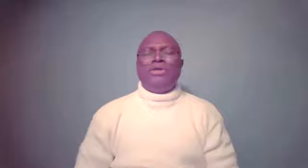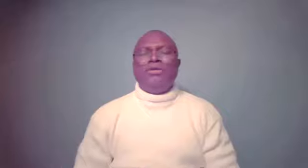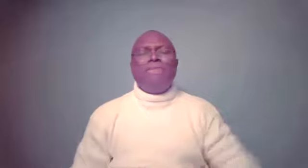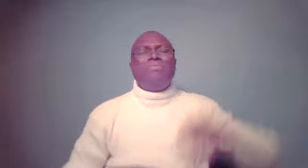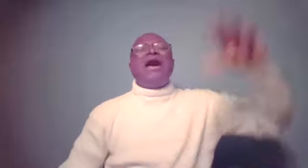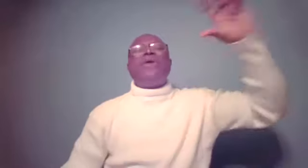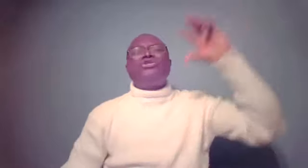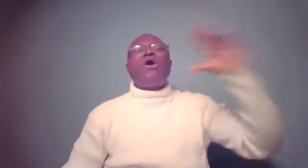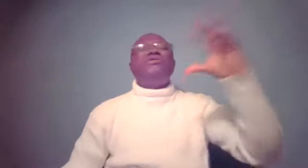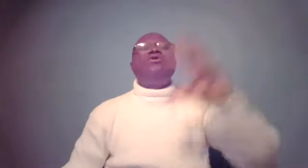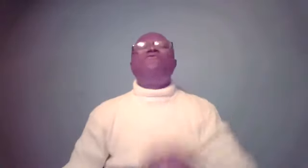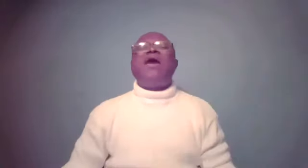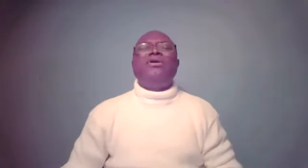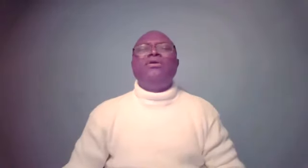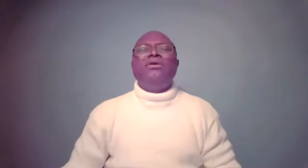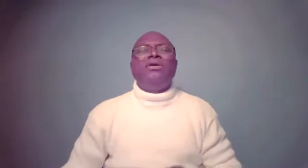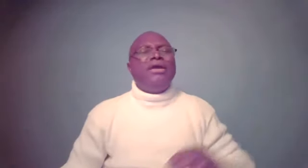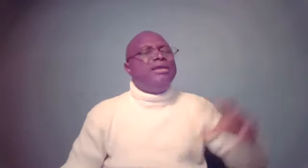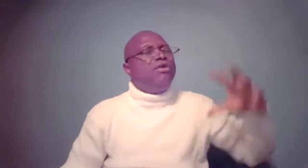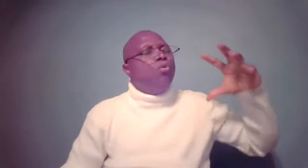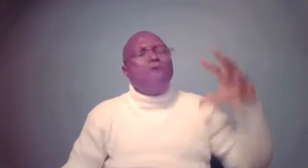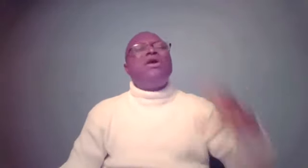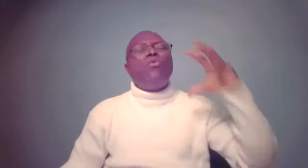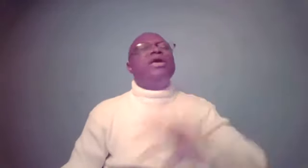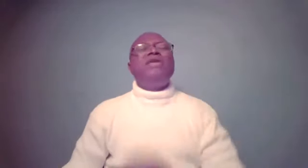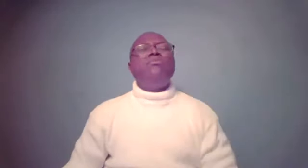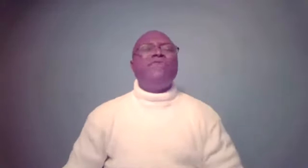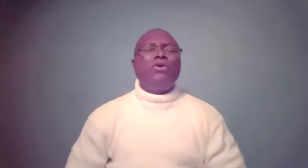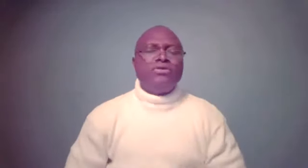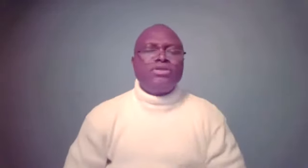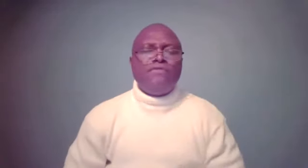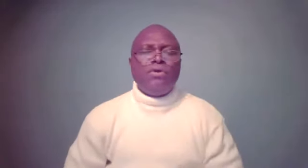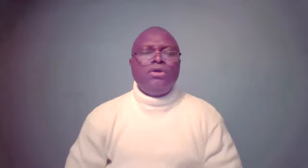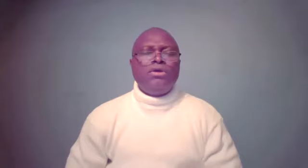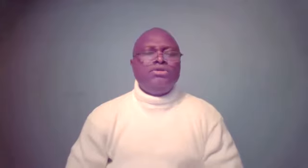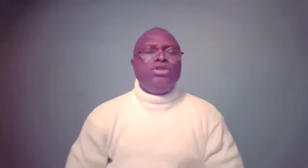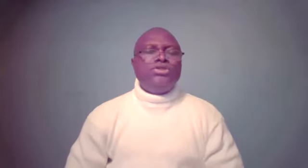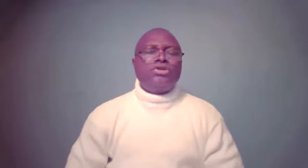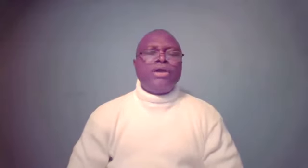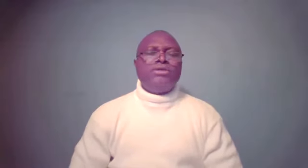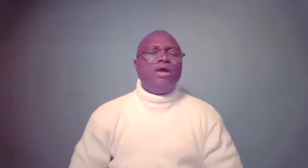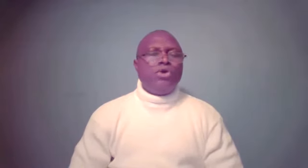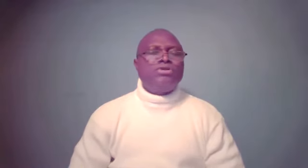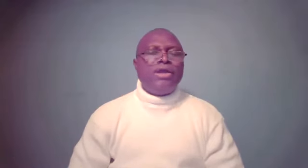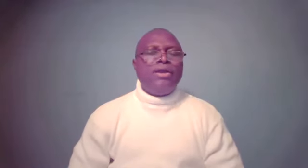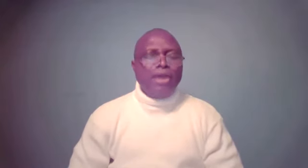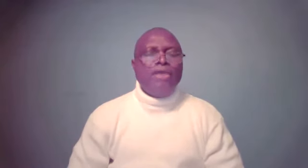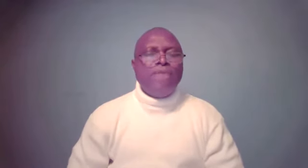be. With our exalted, oh Father, in the wonder-walking name of our Lord and Savior, Jesus Christ. And we all say, Amen.